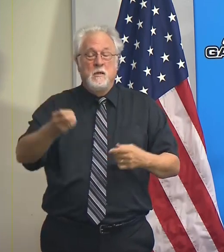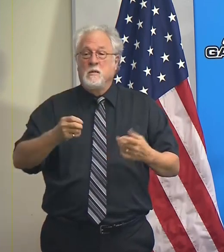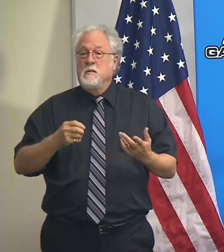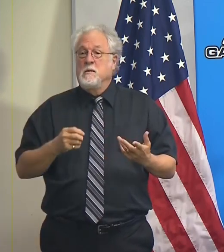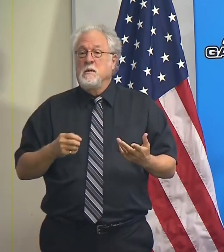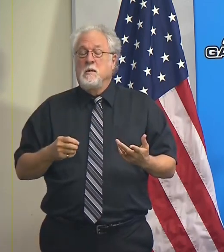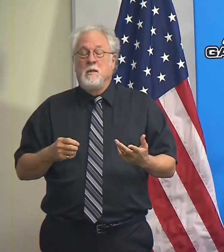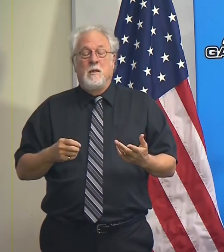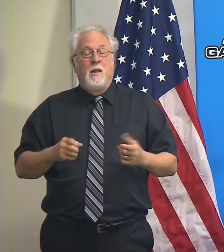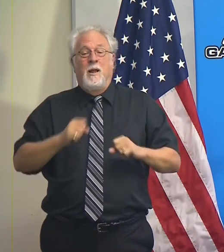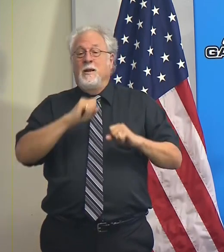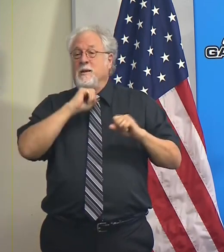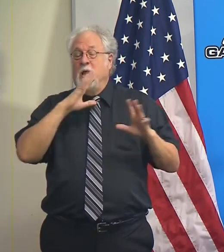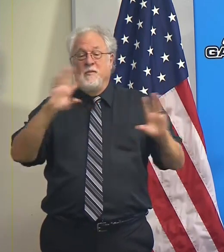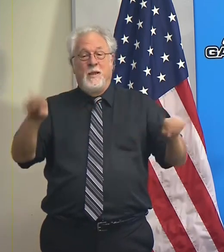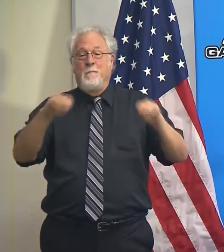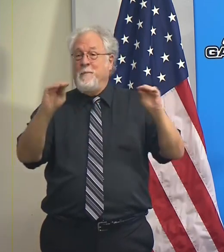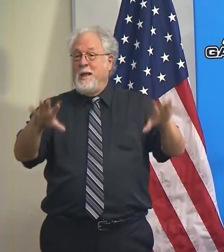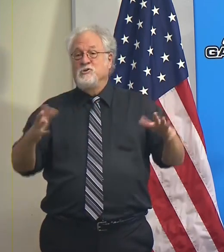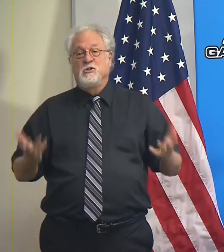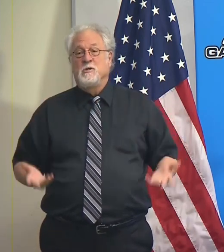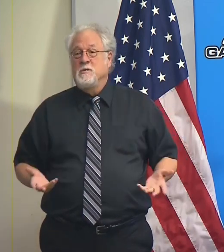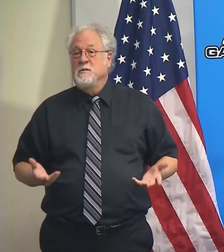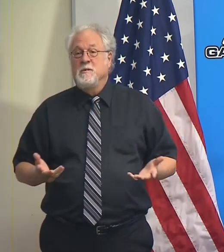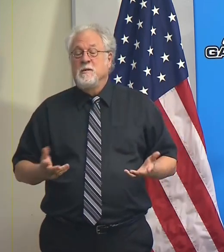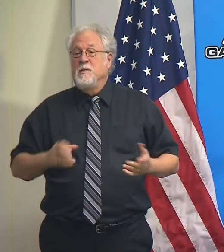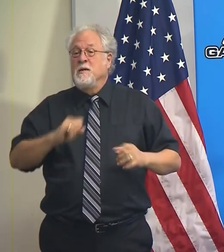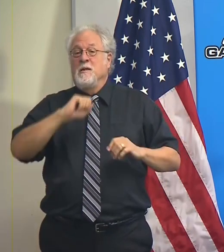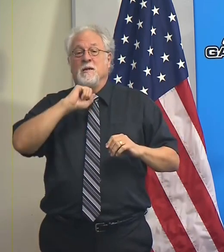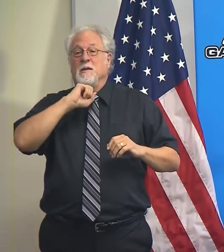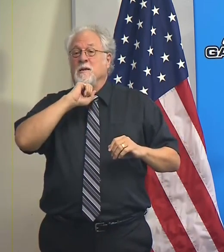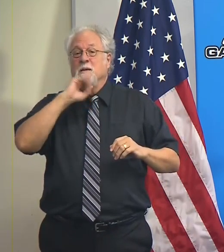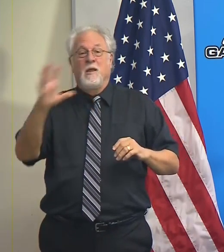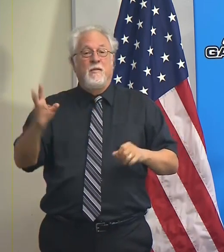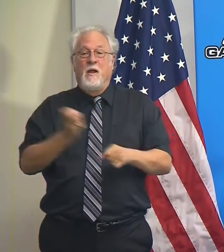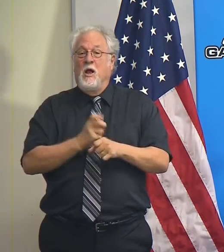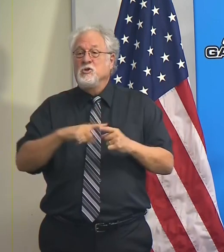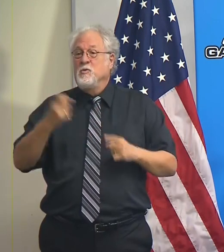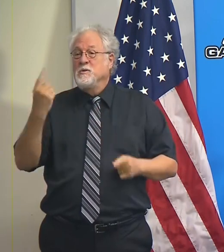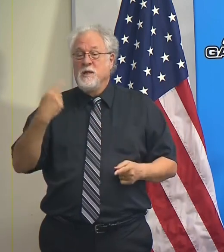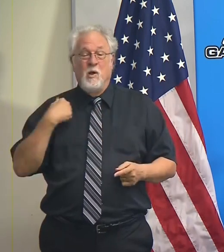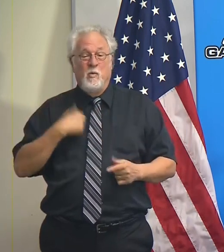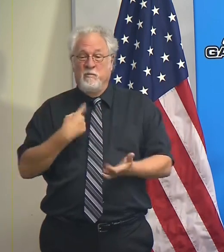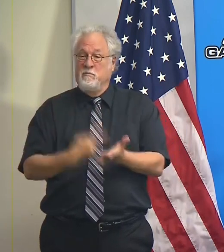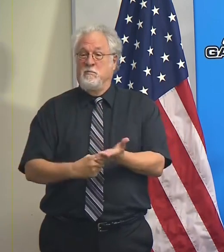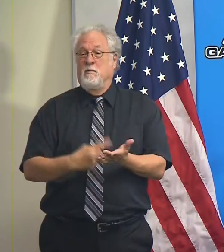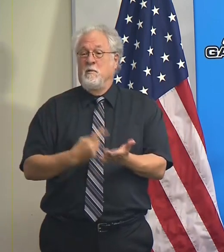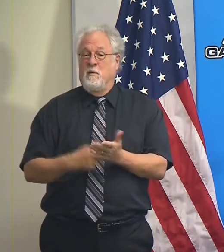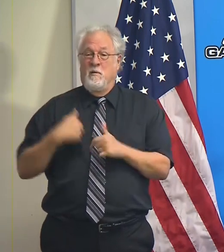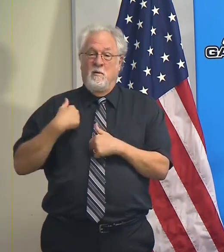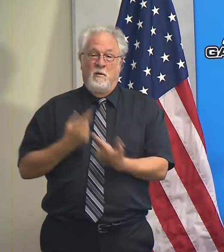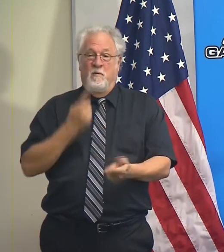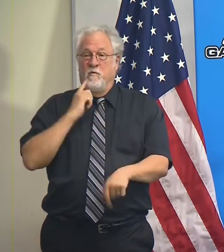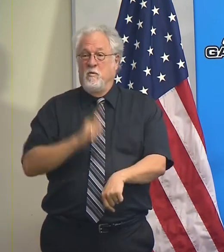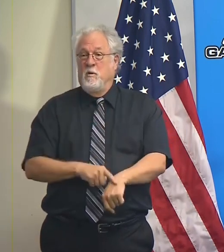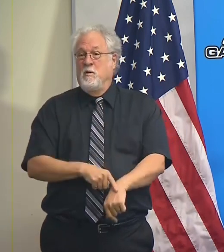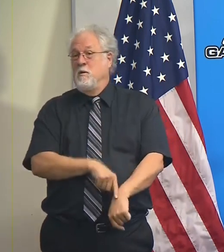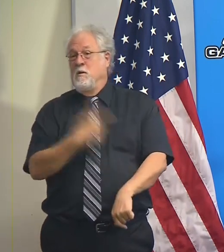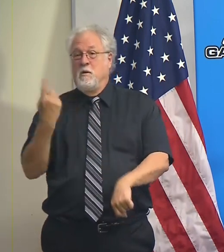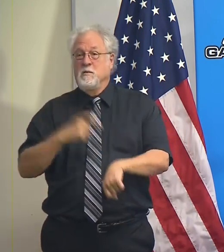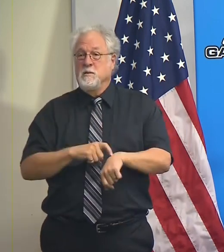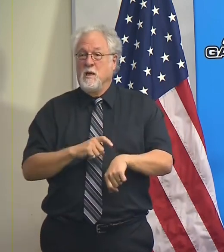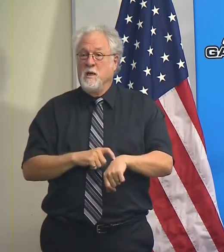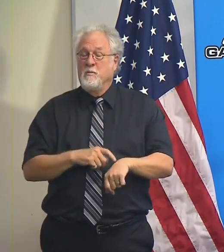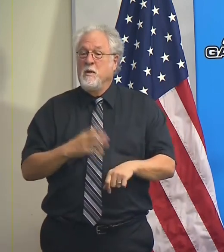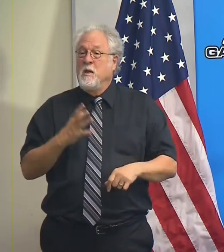nothing that's magical about that. There's nothing that's hard to understand. We've been talking about this for a very, very long